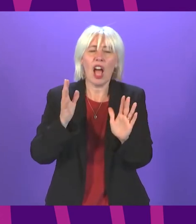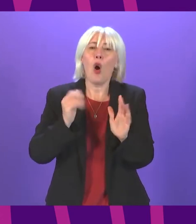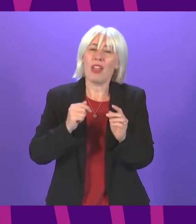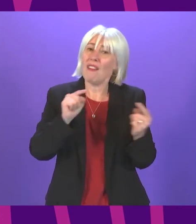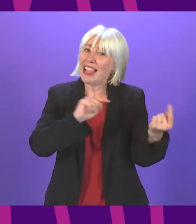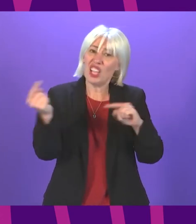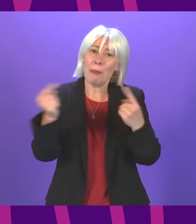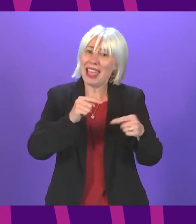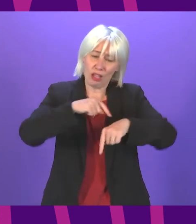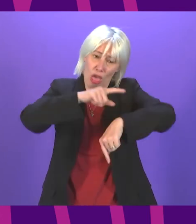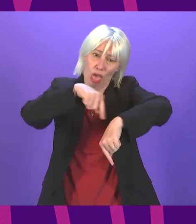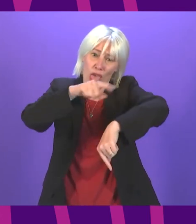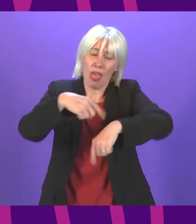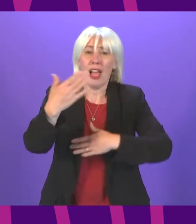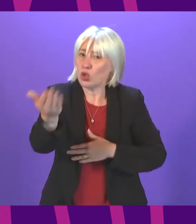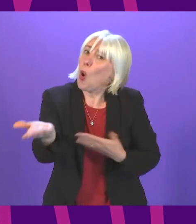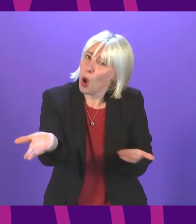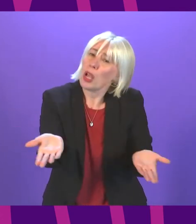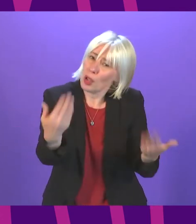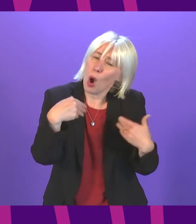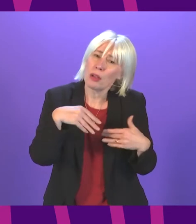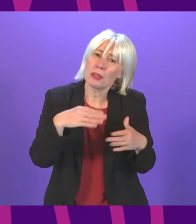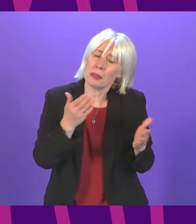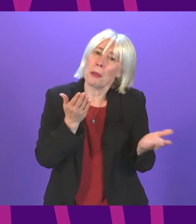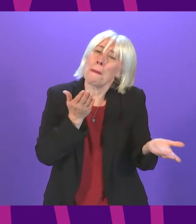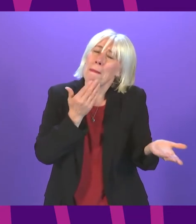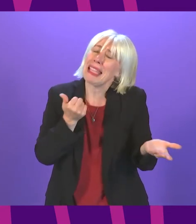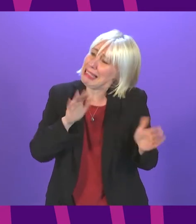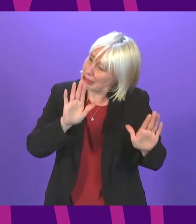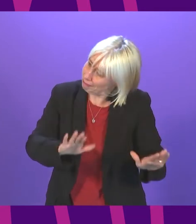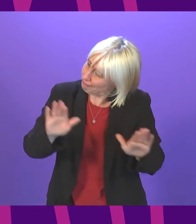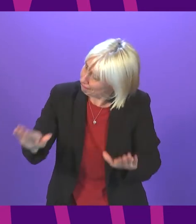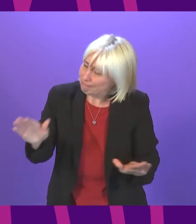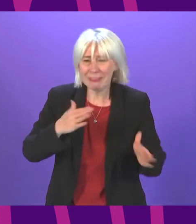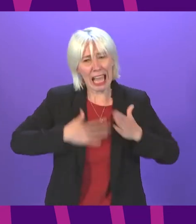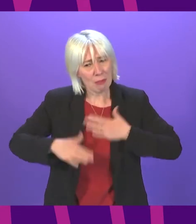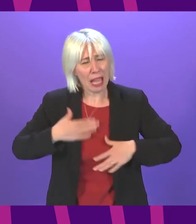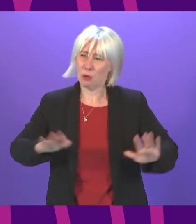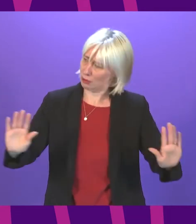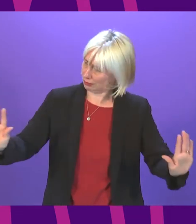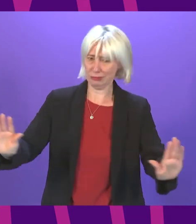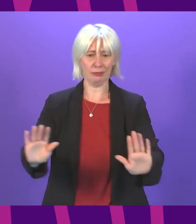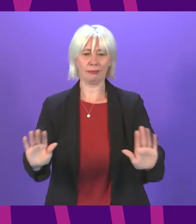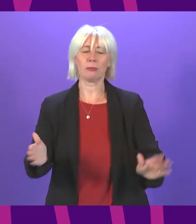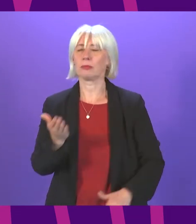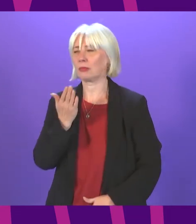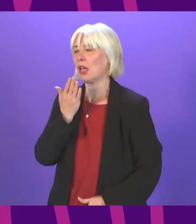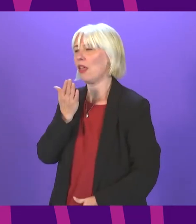we've got a big, long debate ahead of us and perhaps a bit of a camera approach on the part of everybody would be helpful. Thank you very much, Deputy,